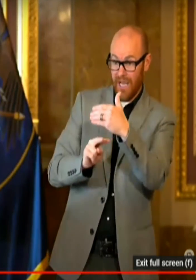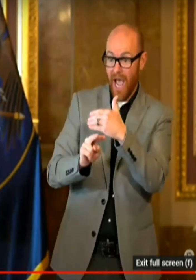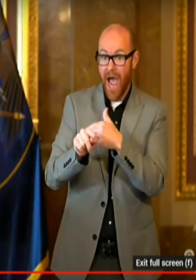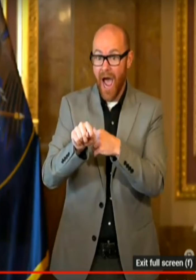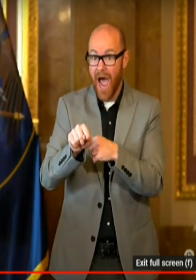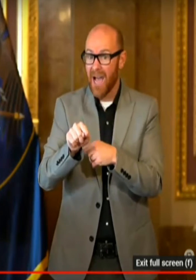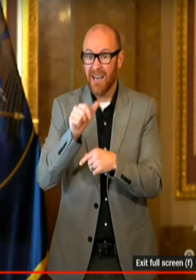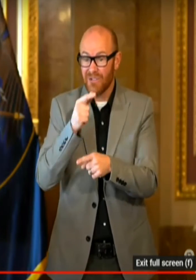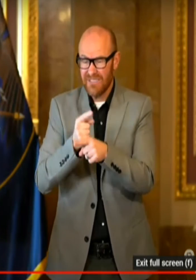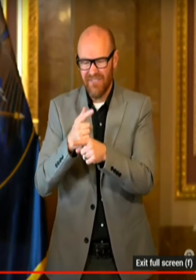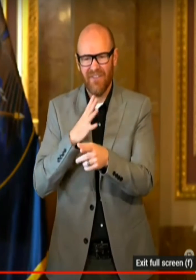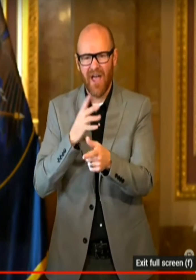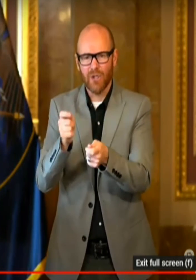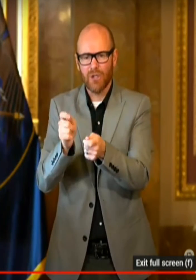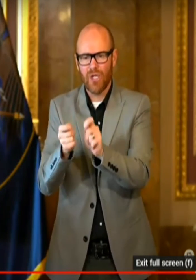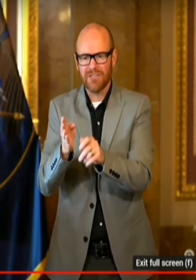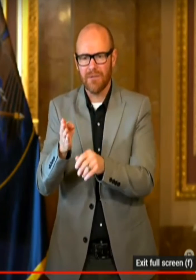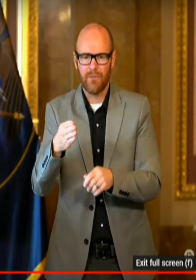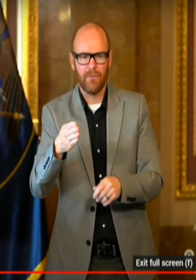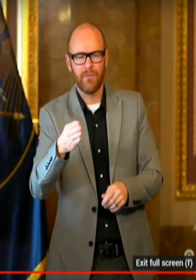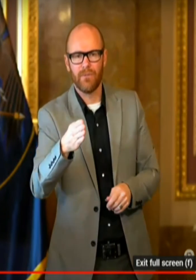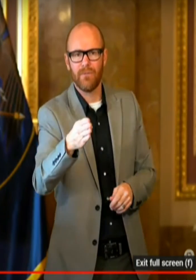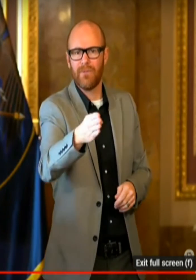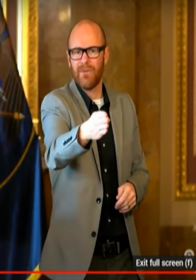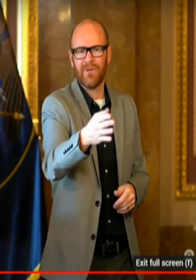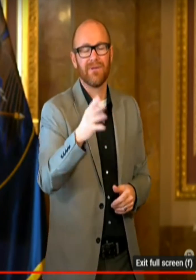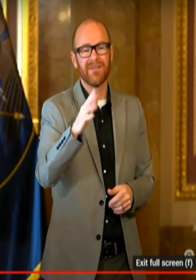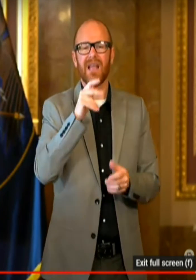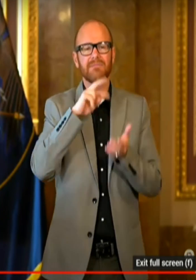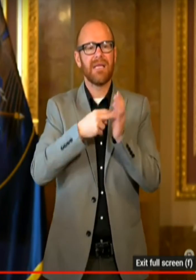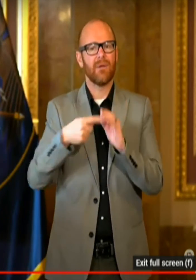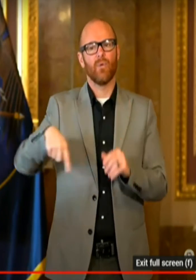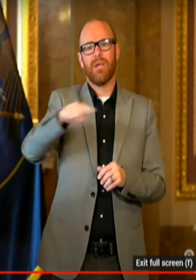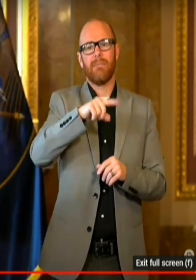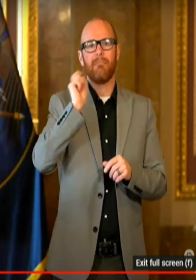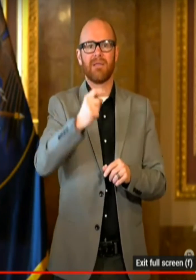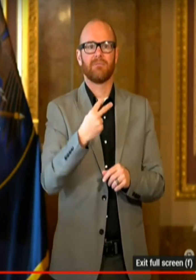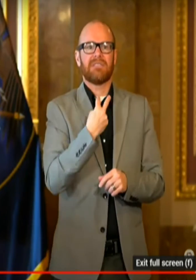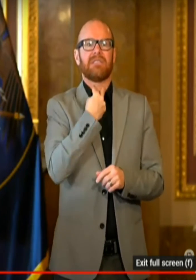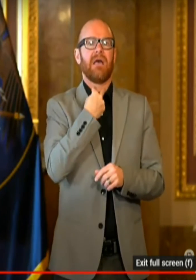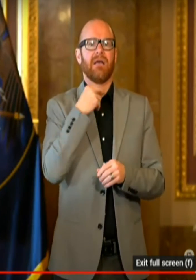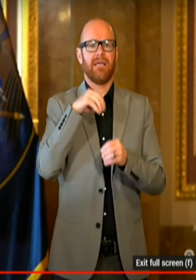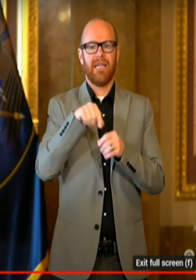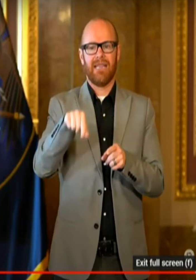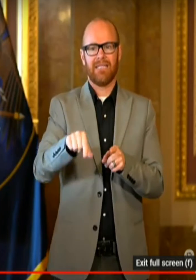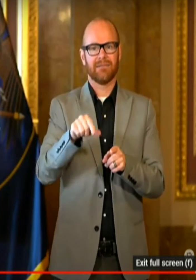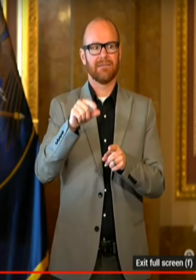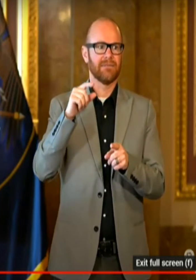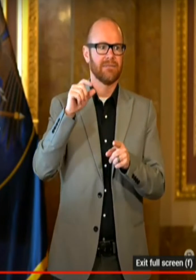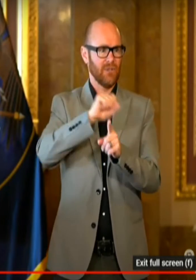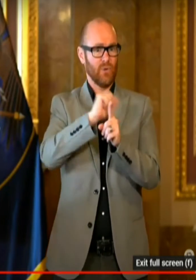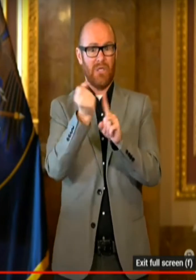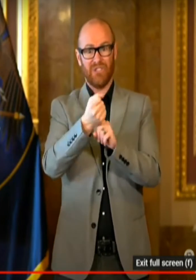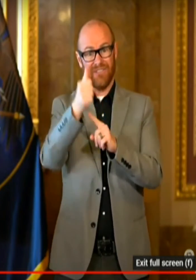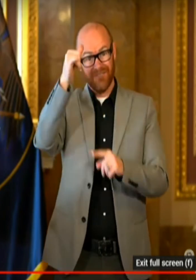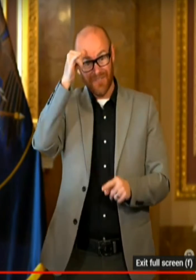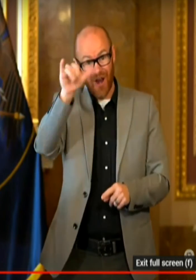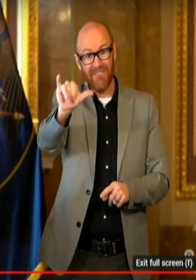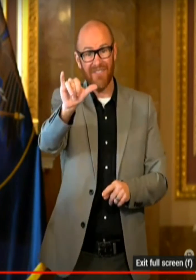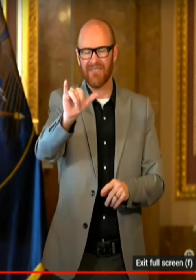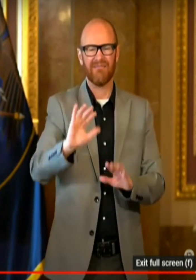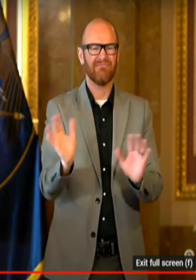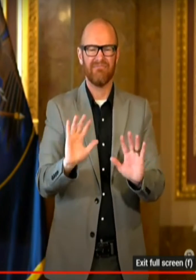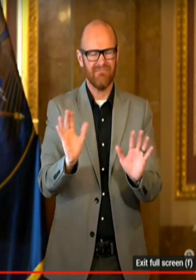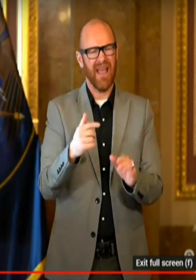stuck in some crazy situation forever is very, very unscientific. And quite frankly, I'm